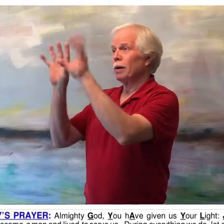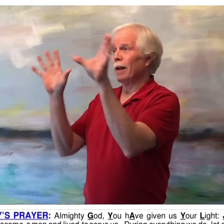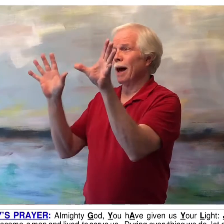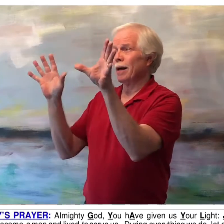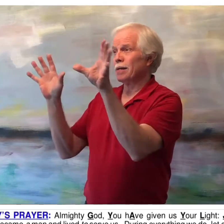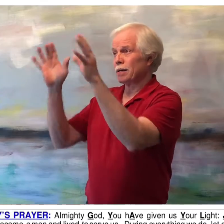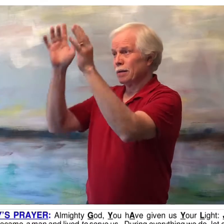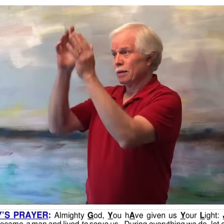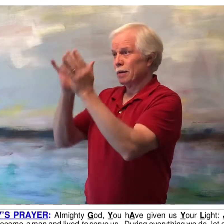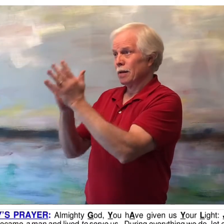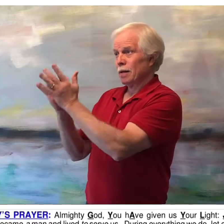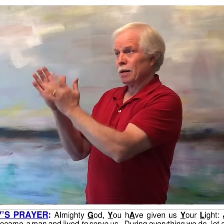light.